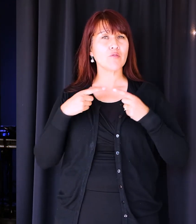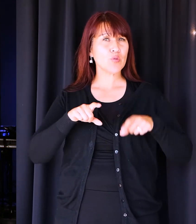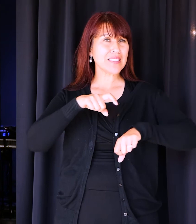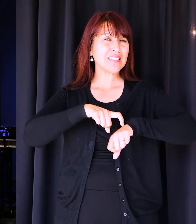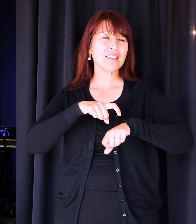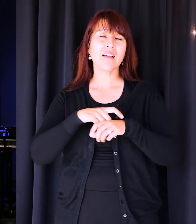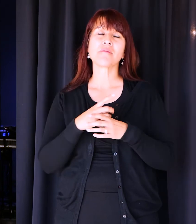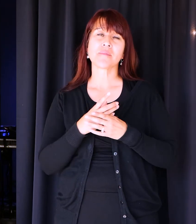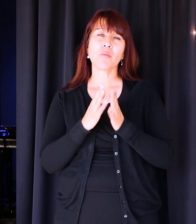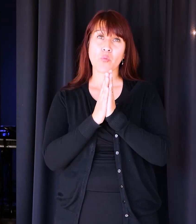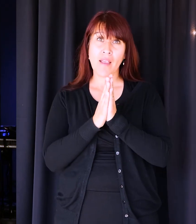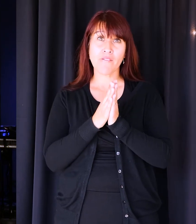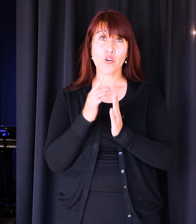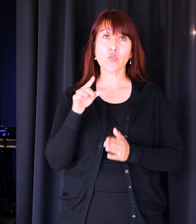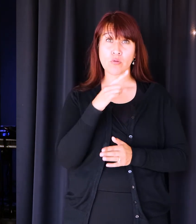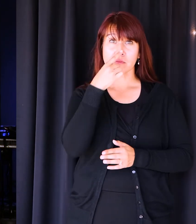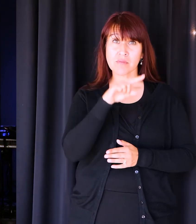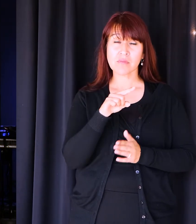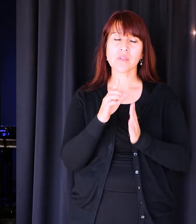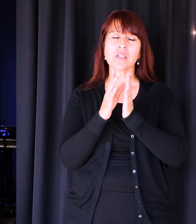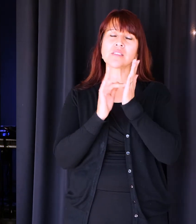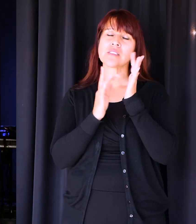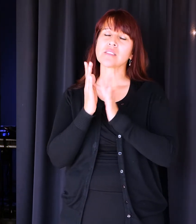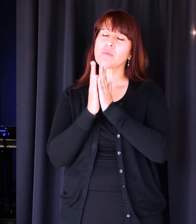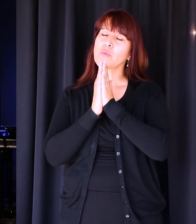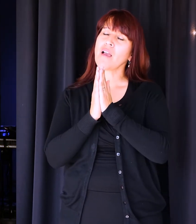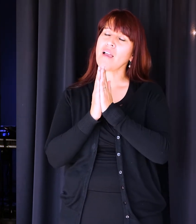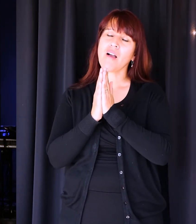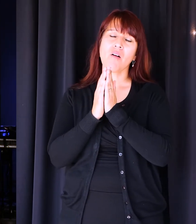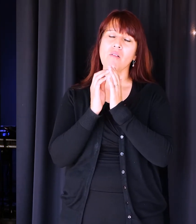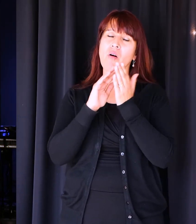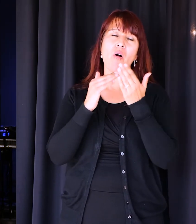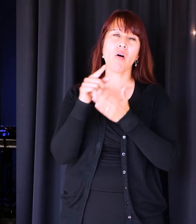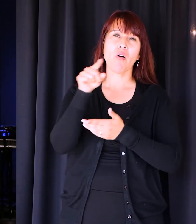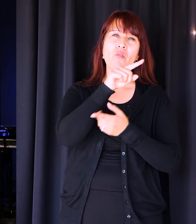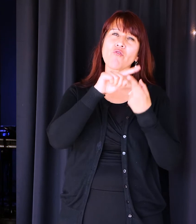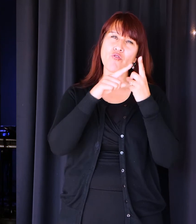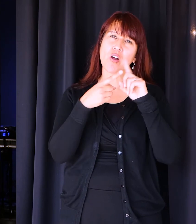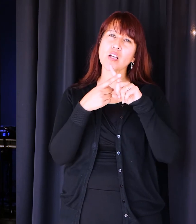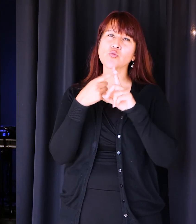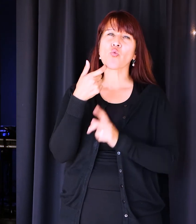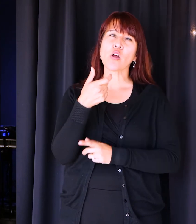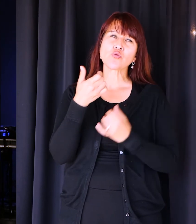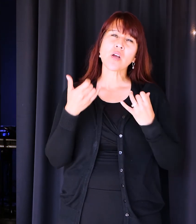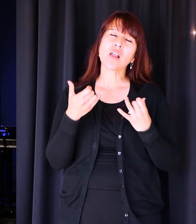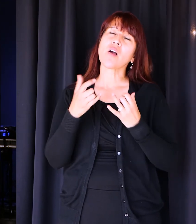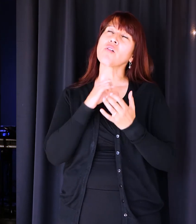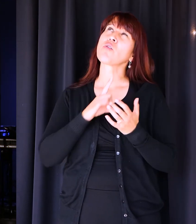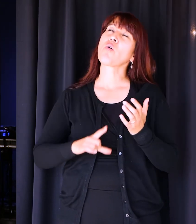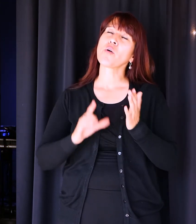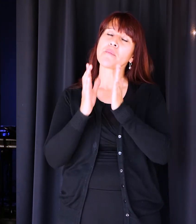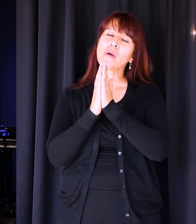season. Can I just pray for you right now? Jesus, I pray for every one of my friends who's watching right now. Lord, I'm